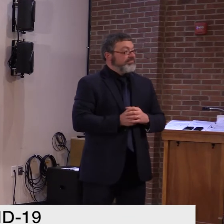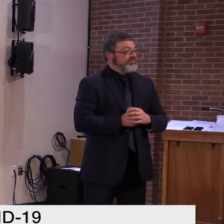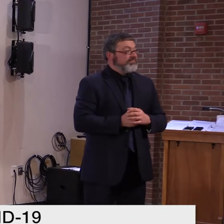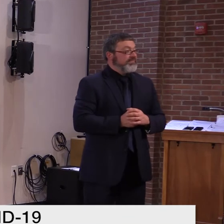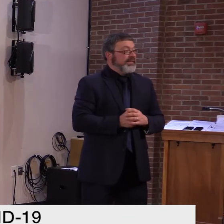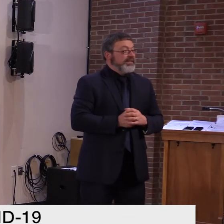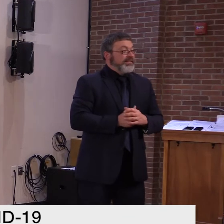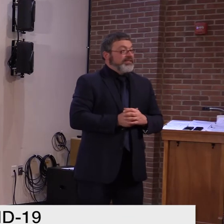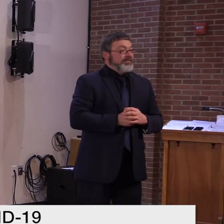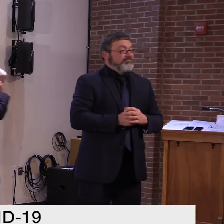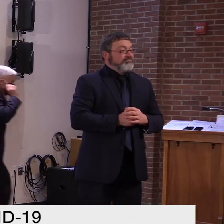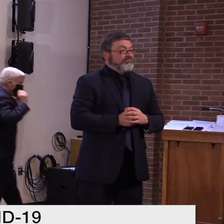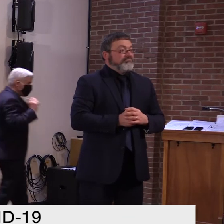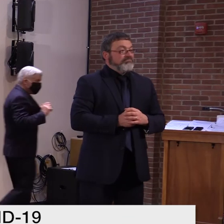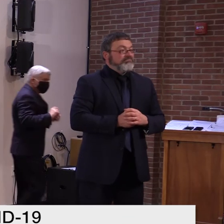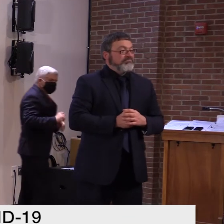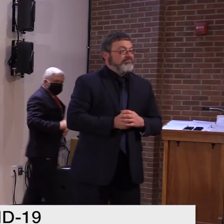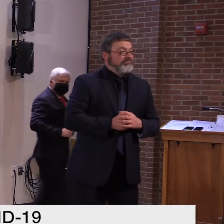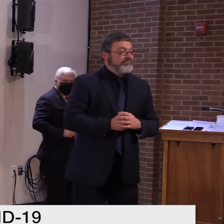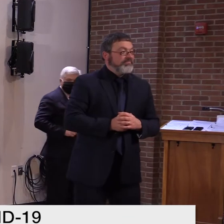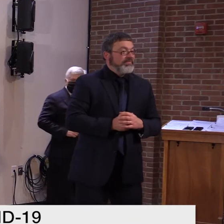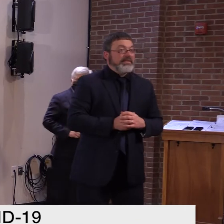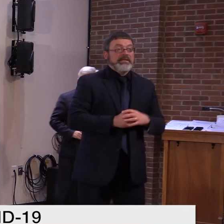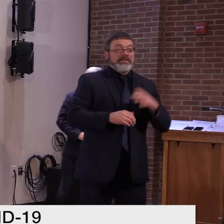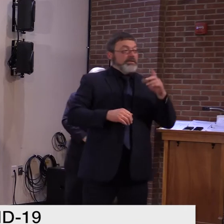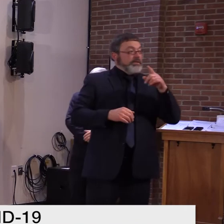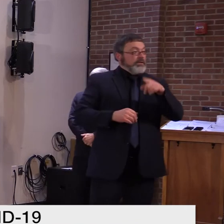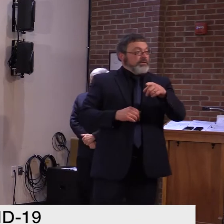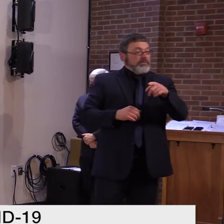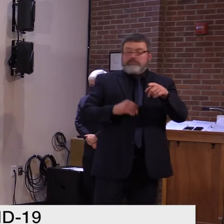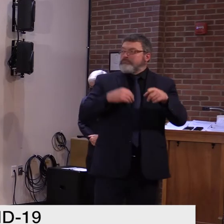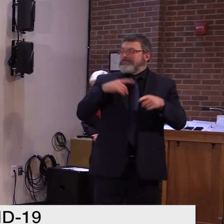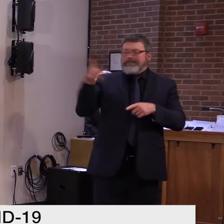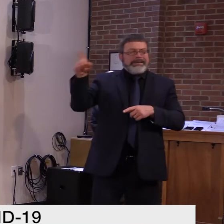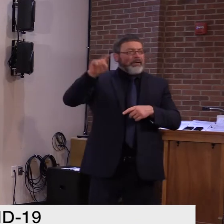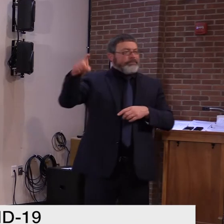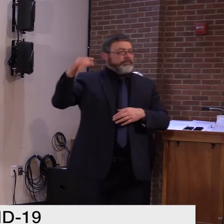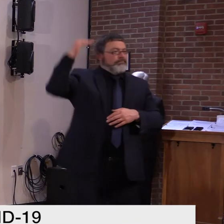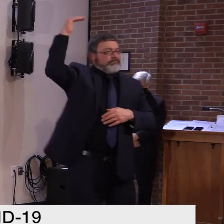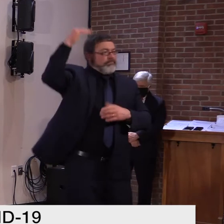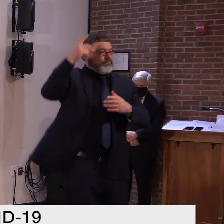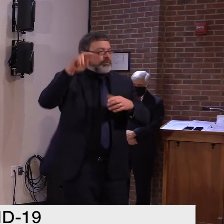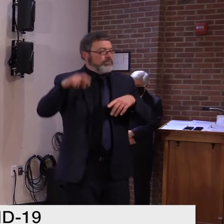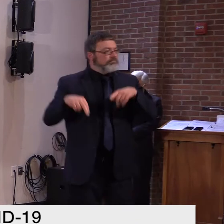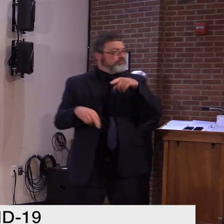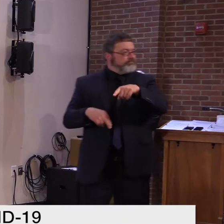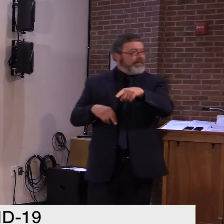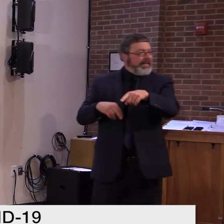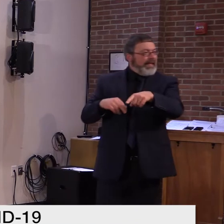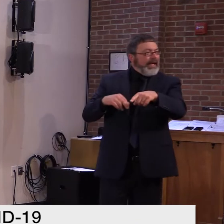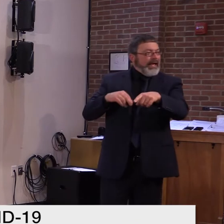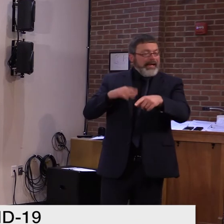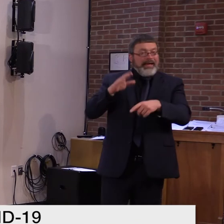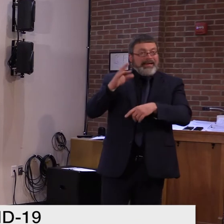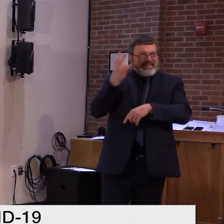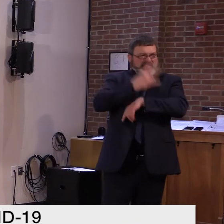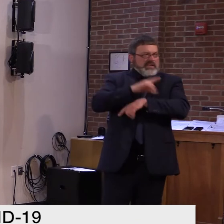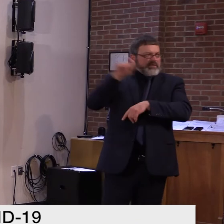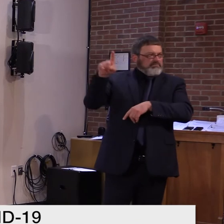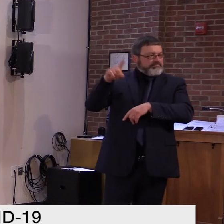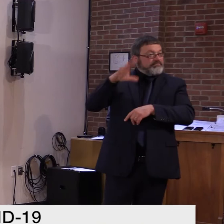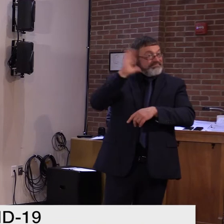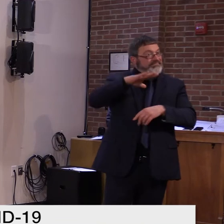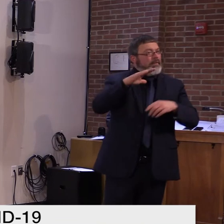Thanks for that. Just to follow us, personally, for Dr. Levine. I know our numbers are currently higher, but I also know that we are testing a lot more.